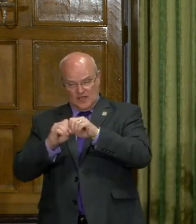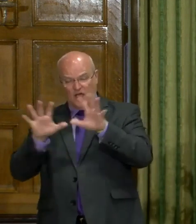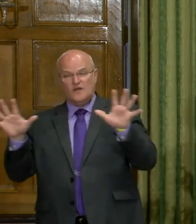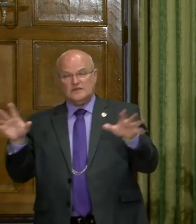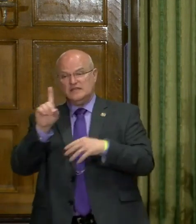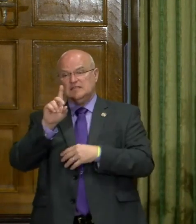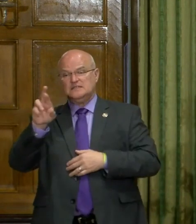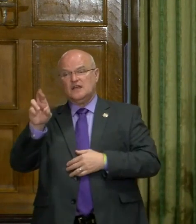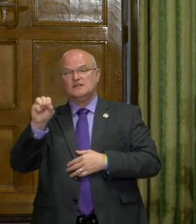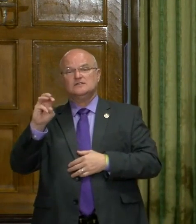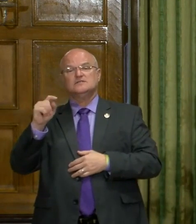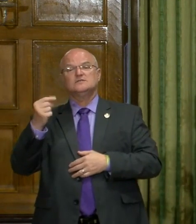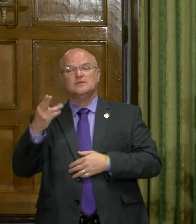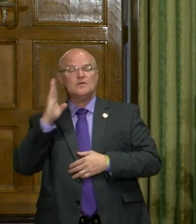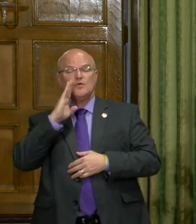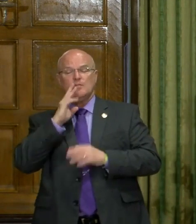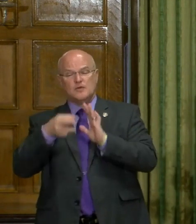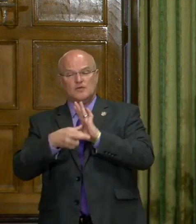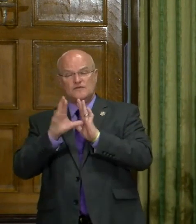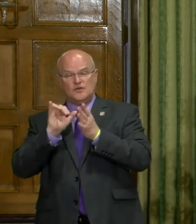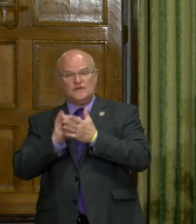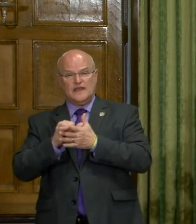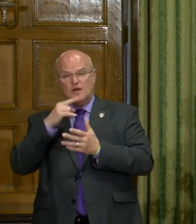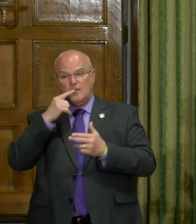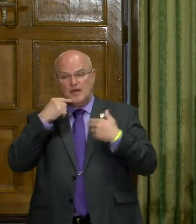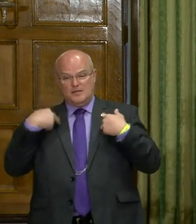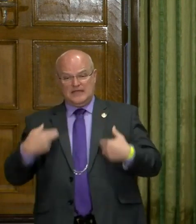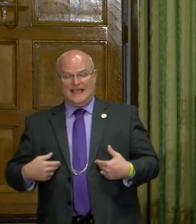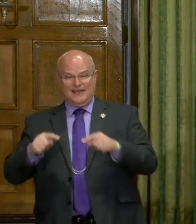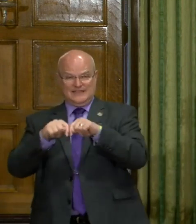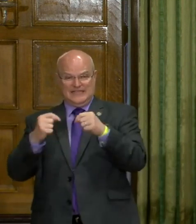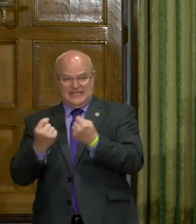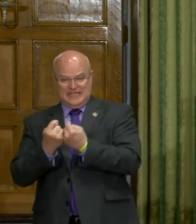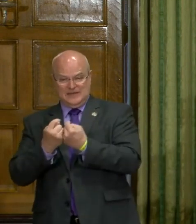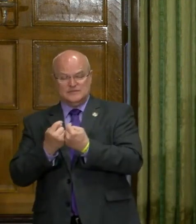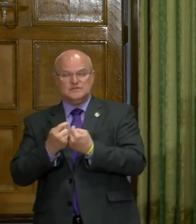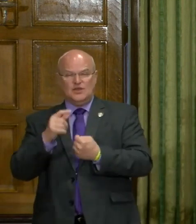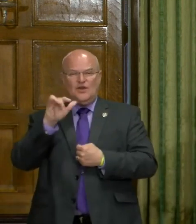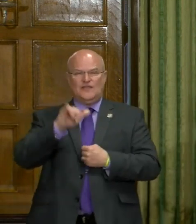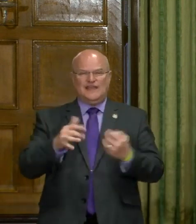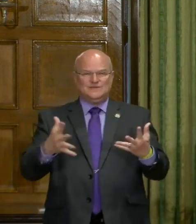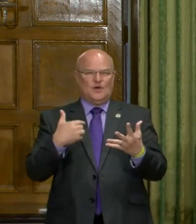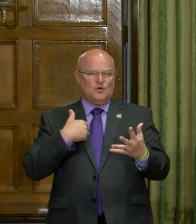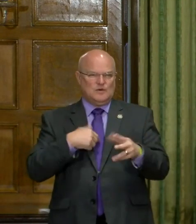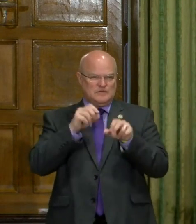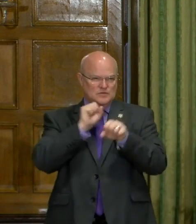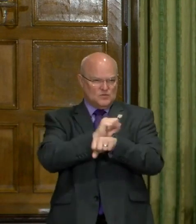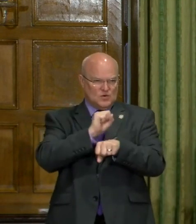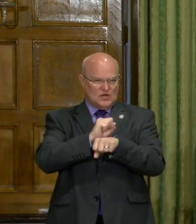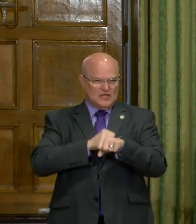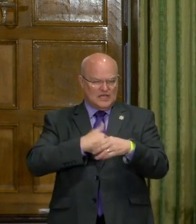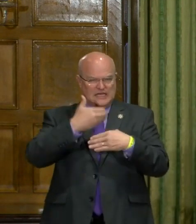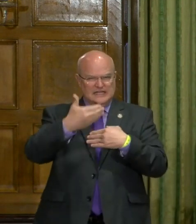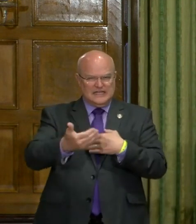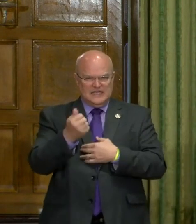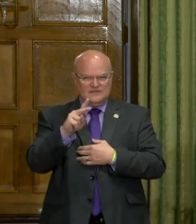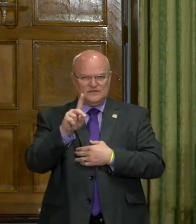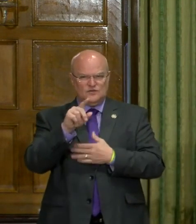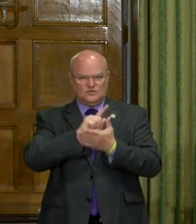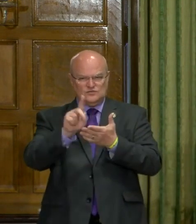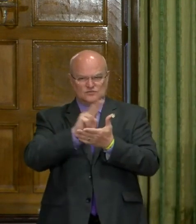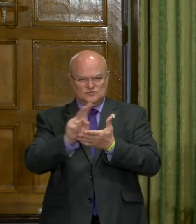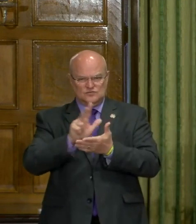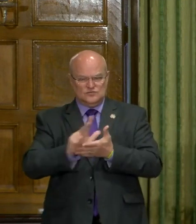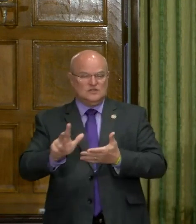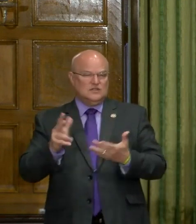Obviously, uh, Dr. Smith then will be reviewing that with public health team. So that's what we're going to be working on the next couple